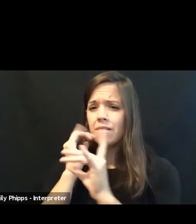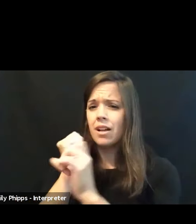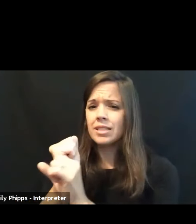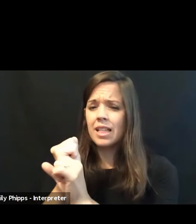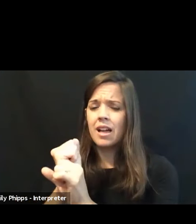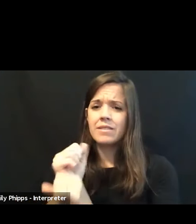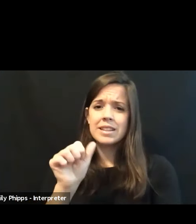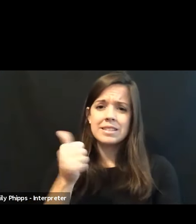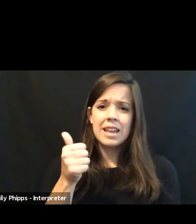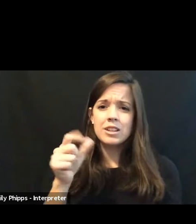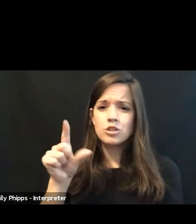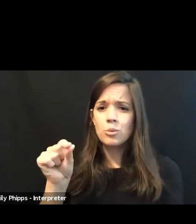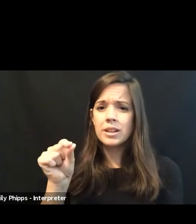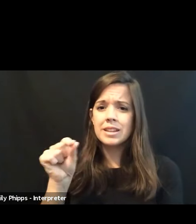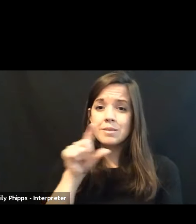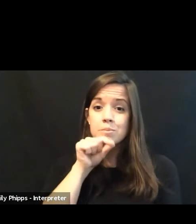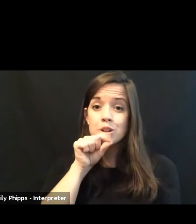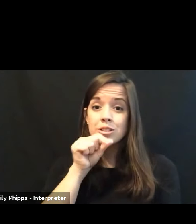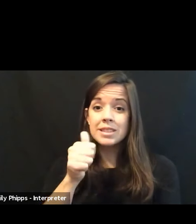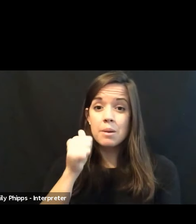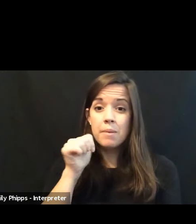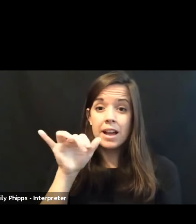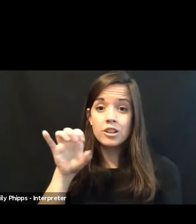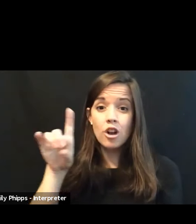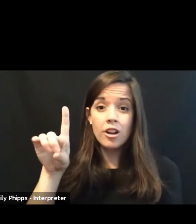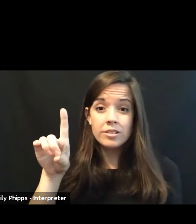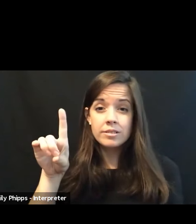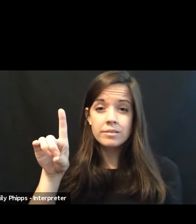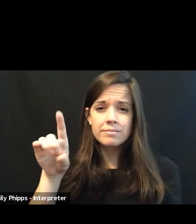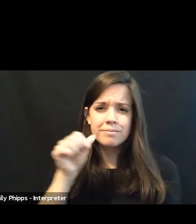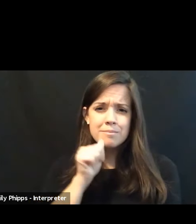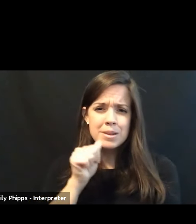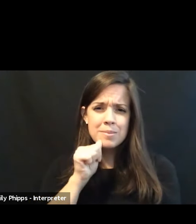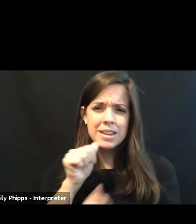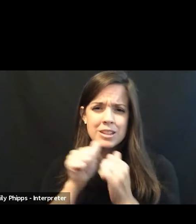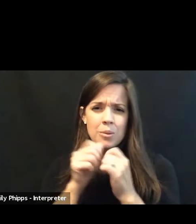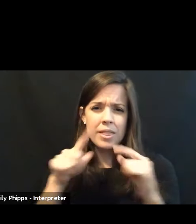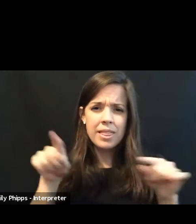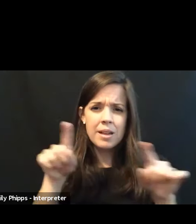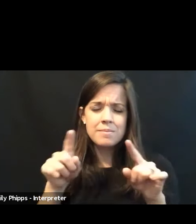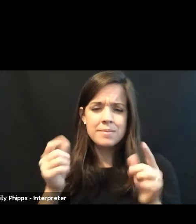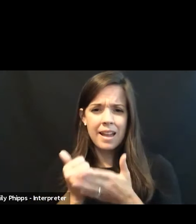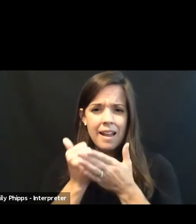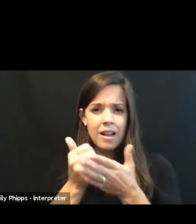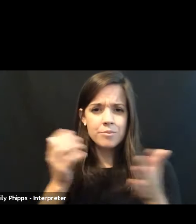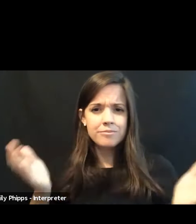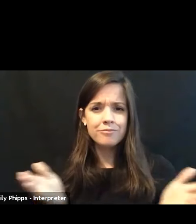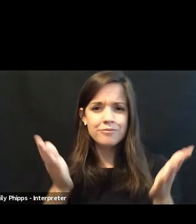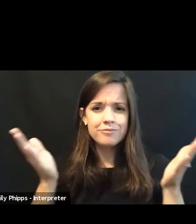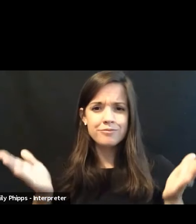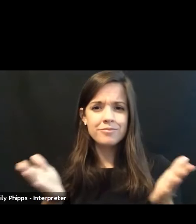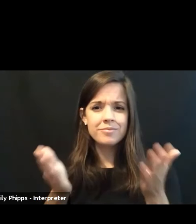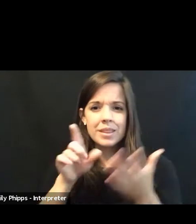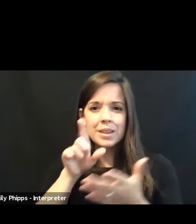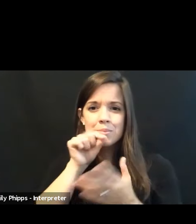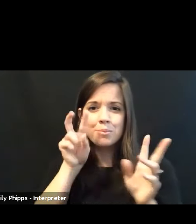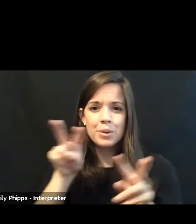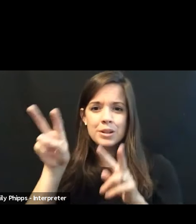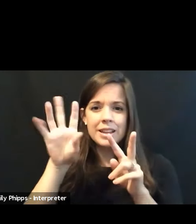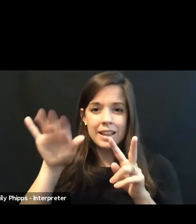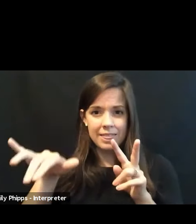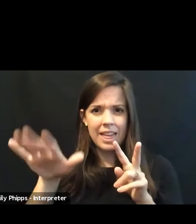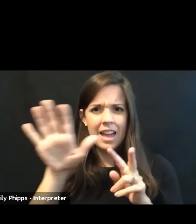10, 20 birds in their backyard, be patient with them and help cultivate birding at that scale.